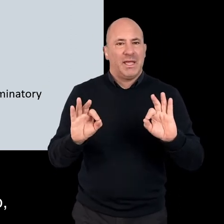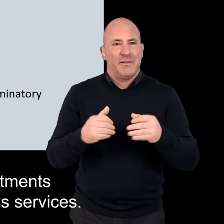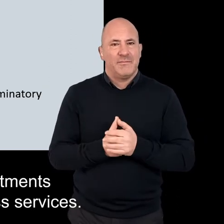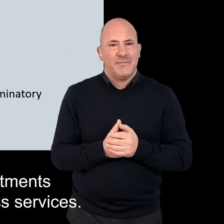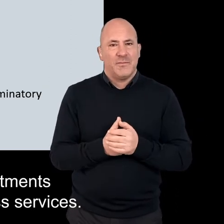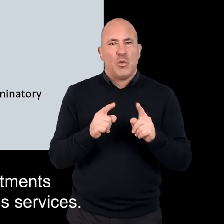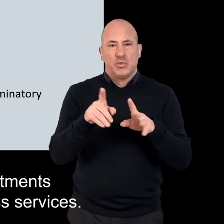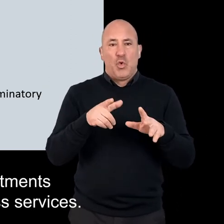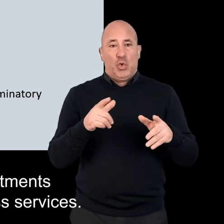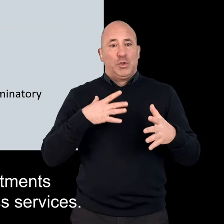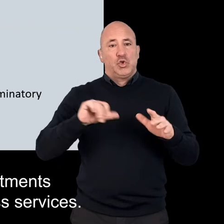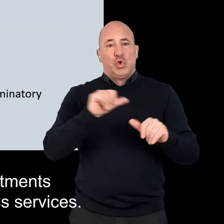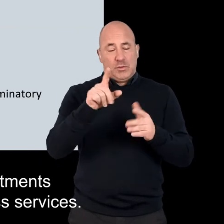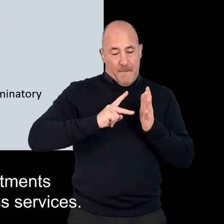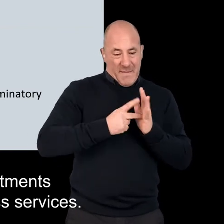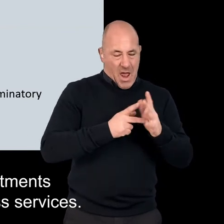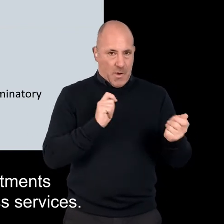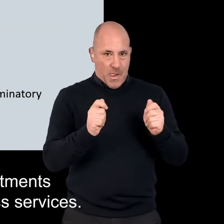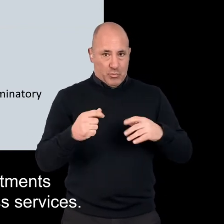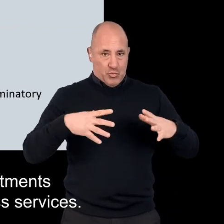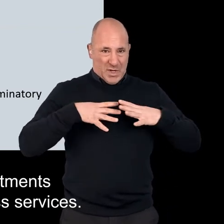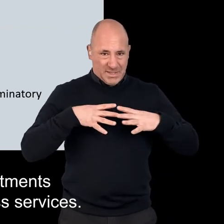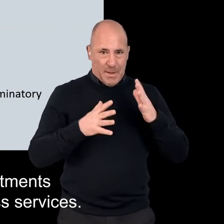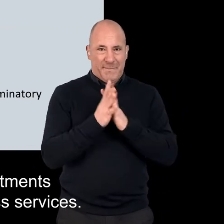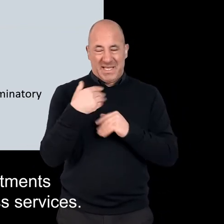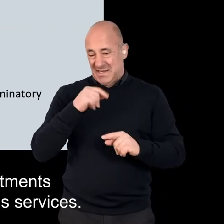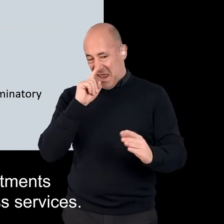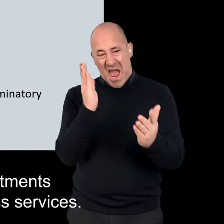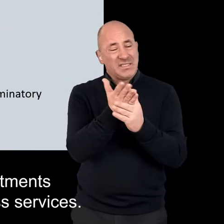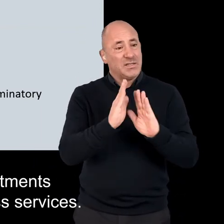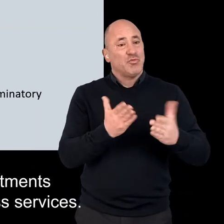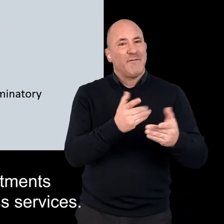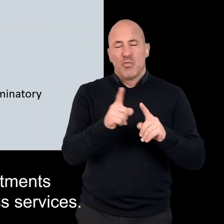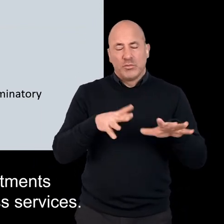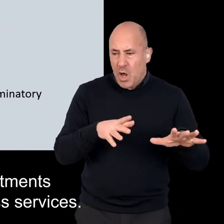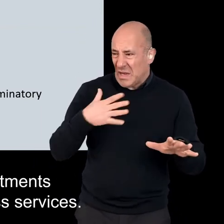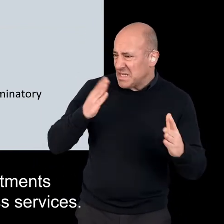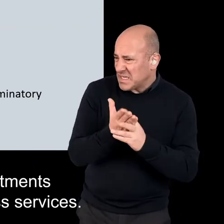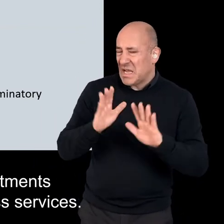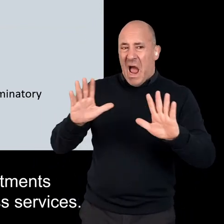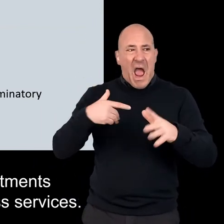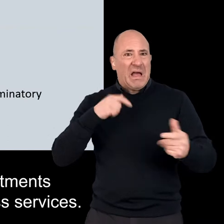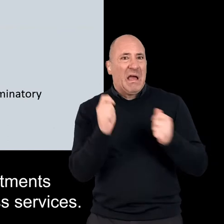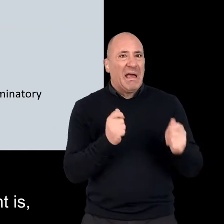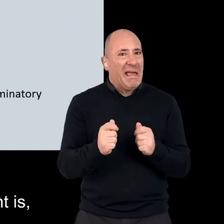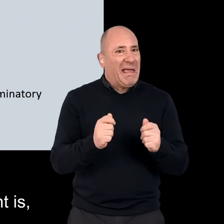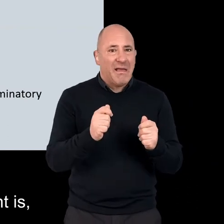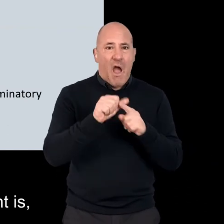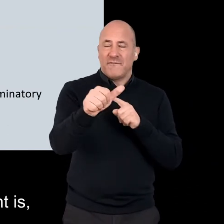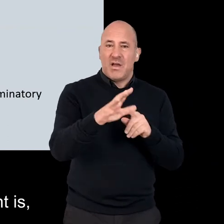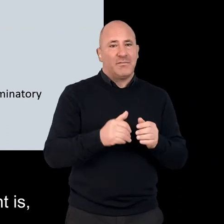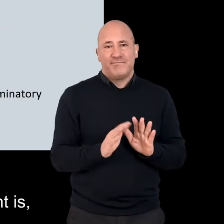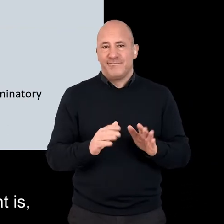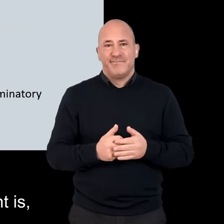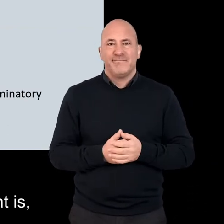so. And that pre-erumptive reasonable adjustments are put in place to allow them to access services. There are no